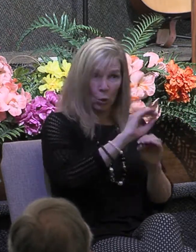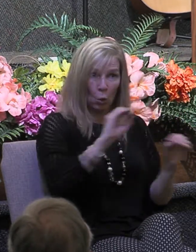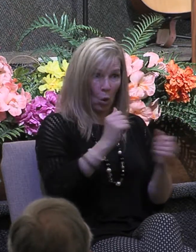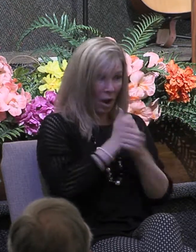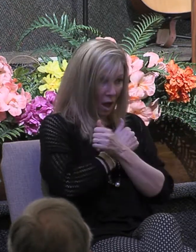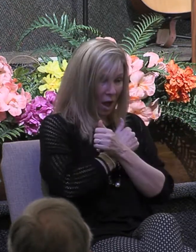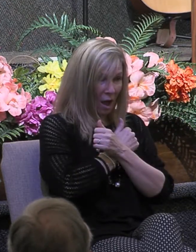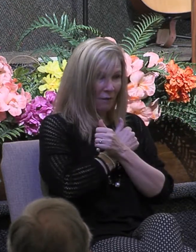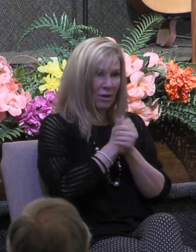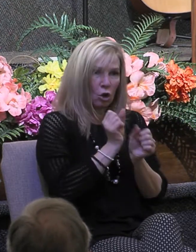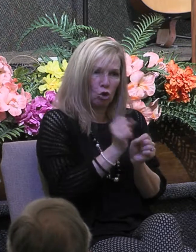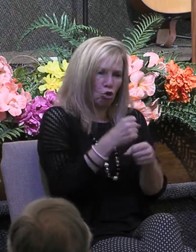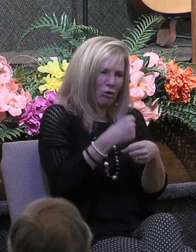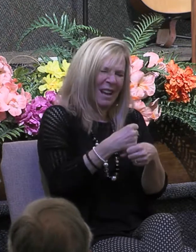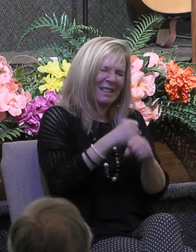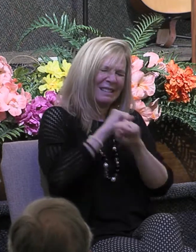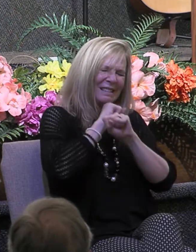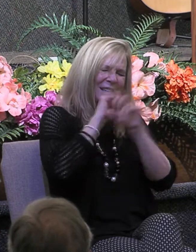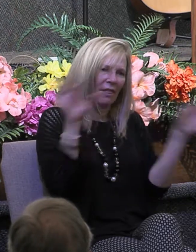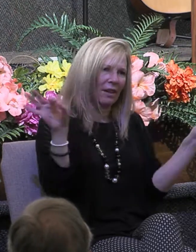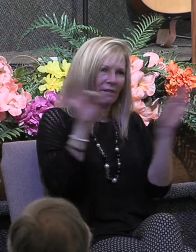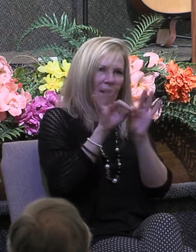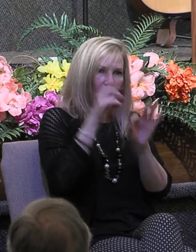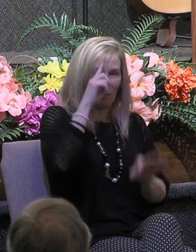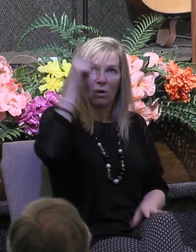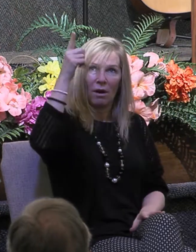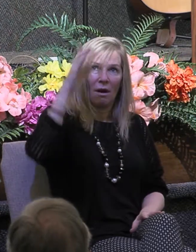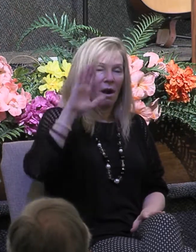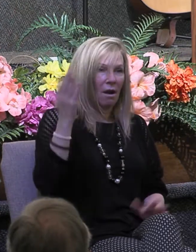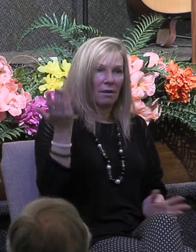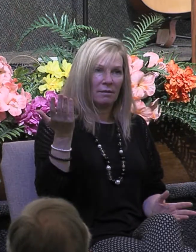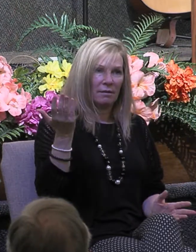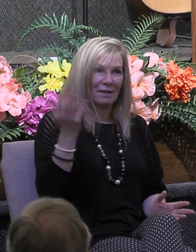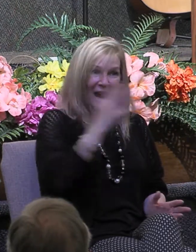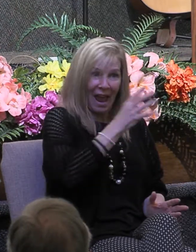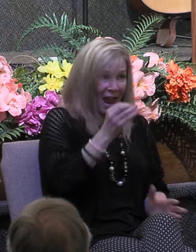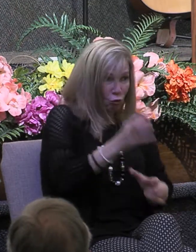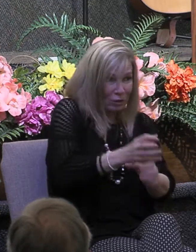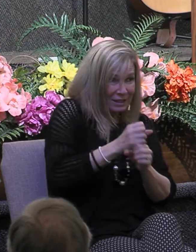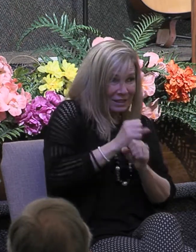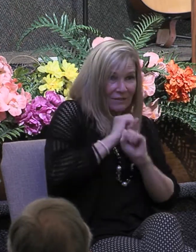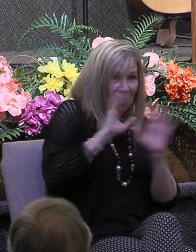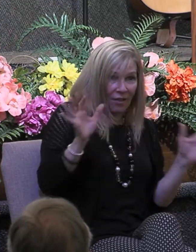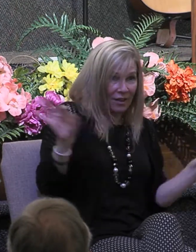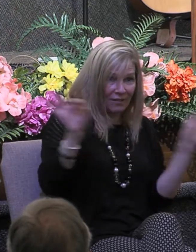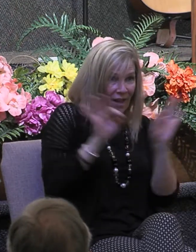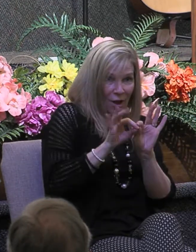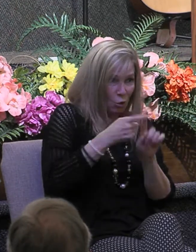of value to God and it receives nothing of value from God